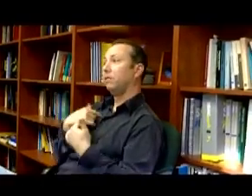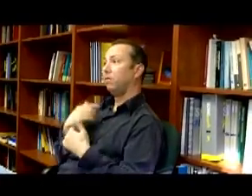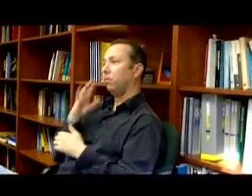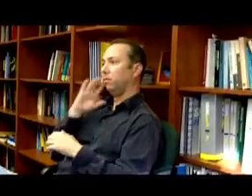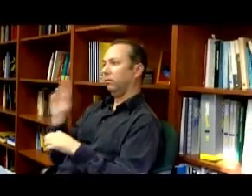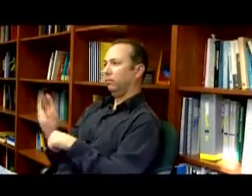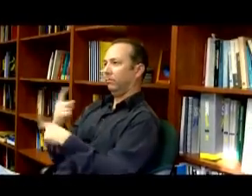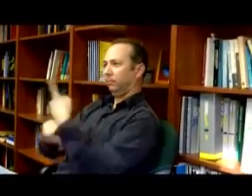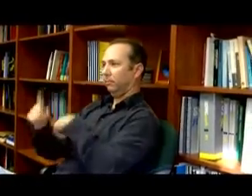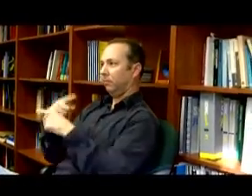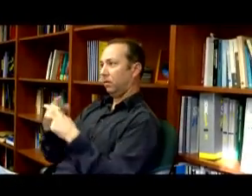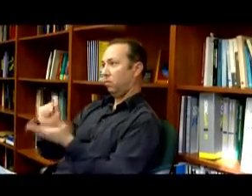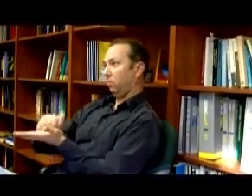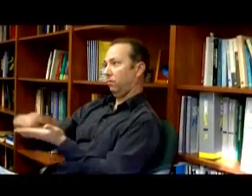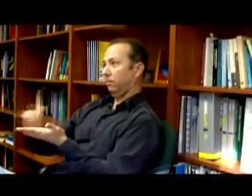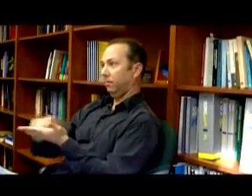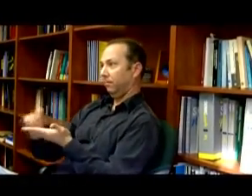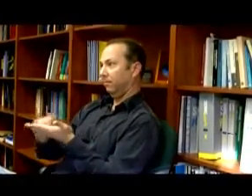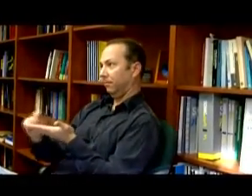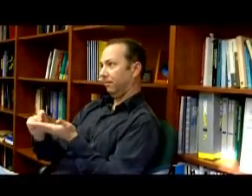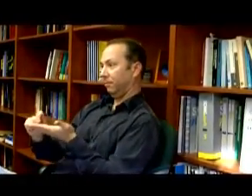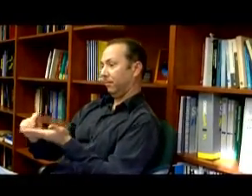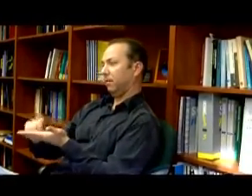example, I'm going to use a sign now for writing.